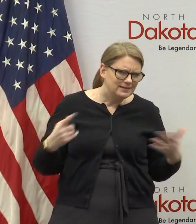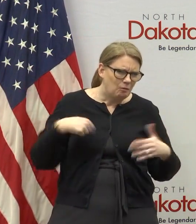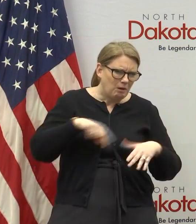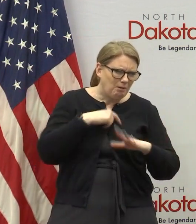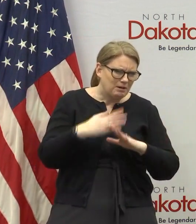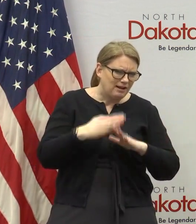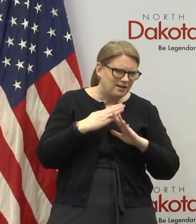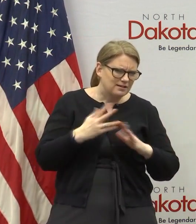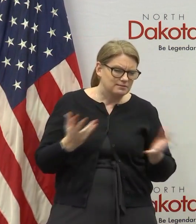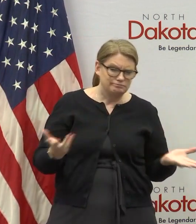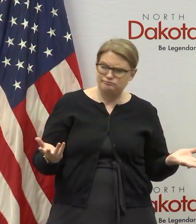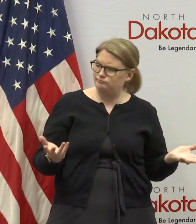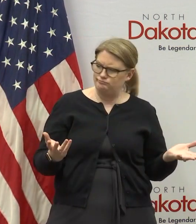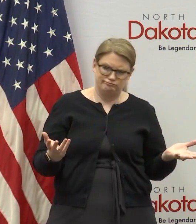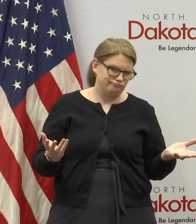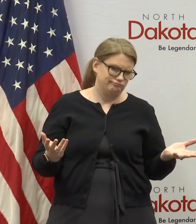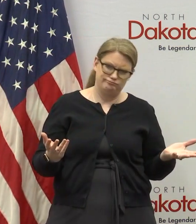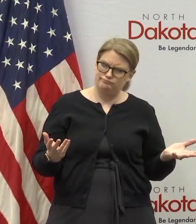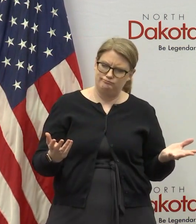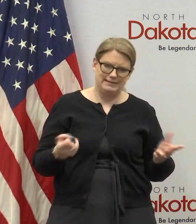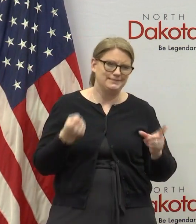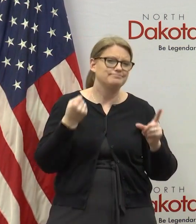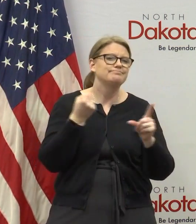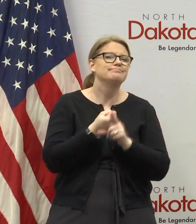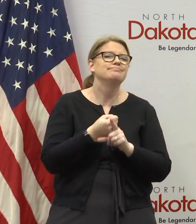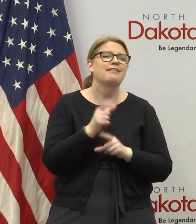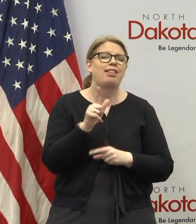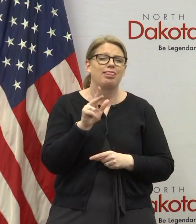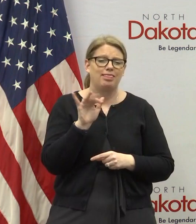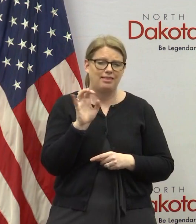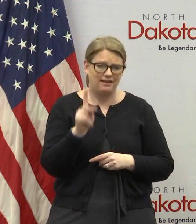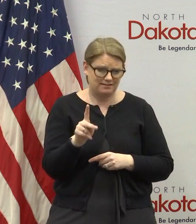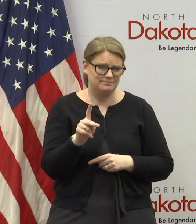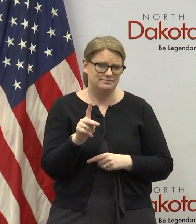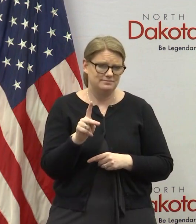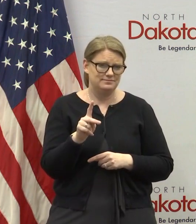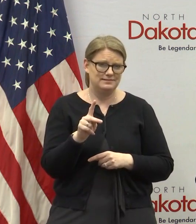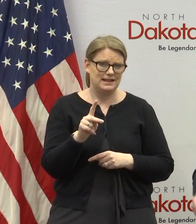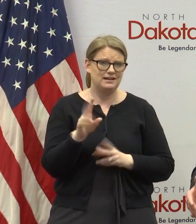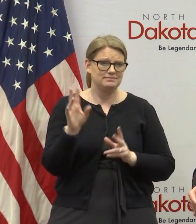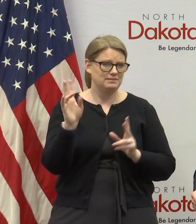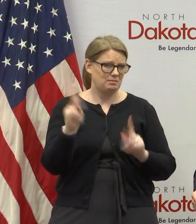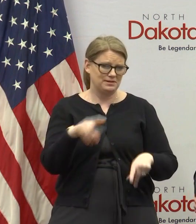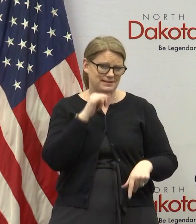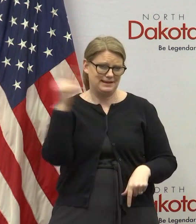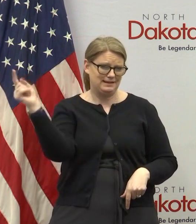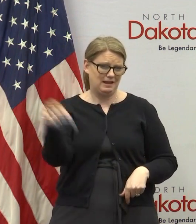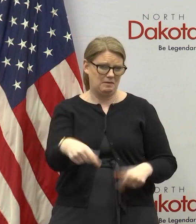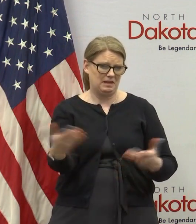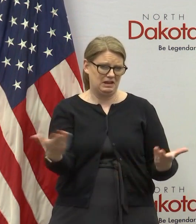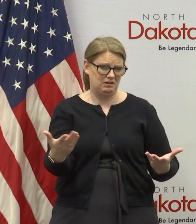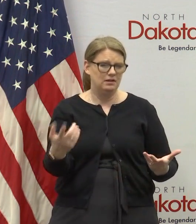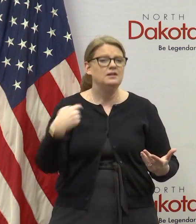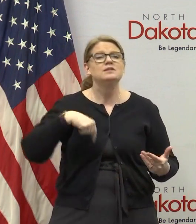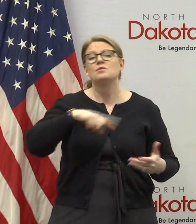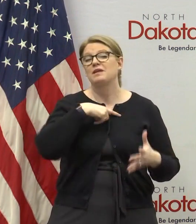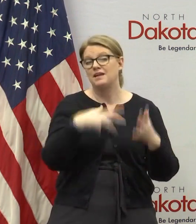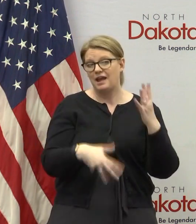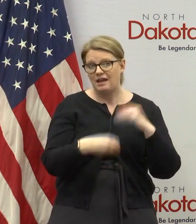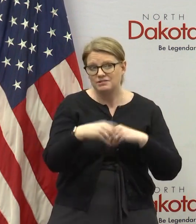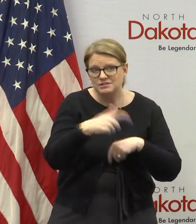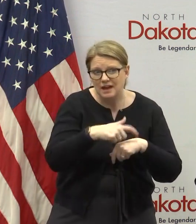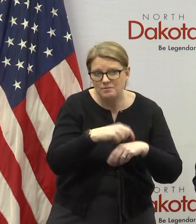us it was really a random luck that we did not have have somebody that came here with it right away i mean so we got extra time to prepare